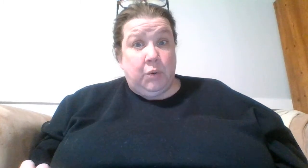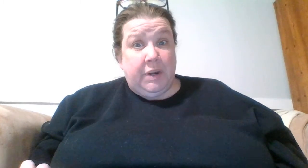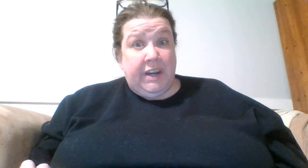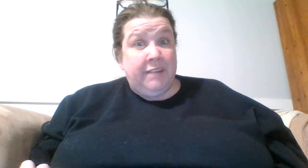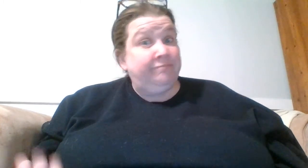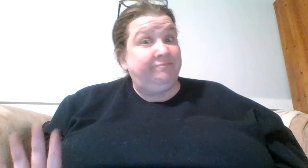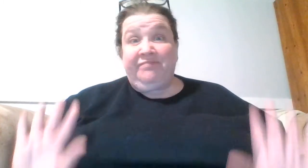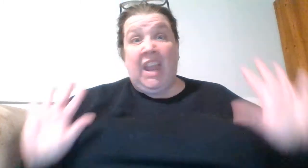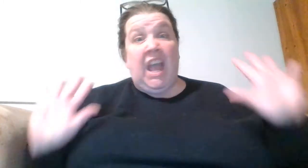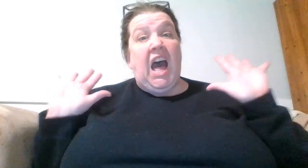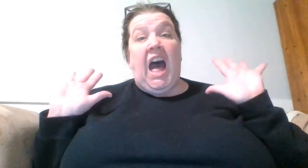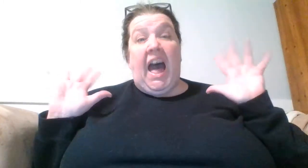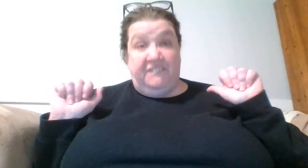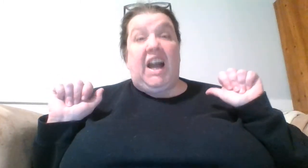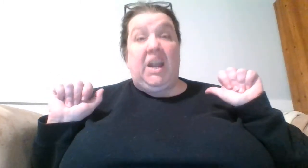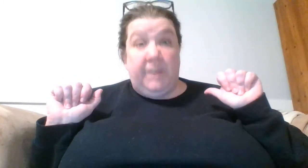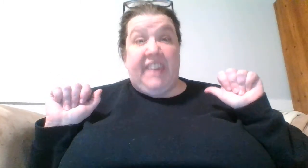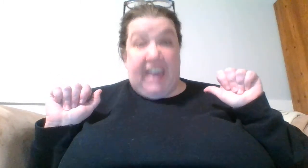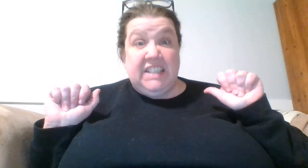flooring, I'm fine with that.